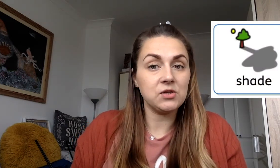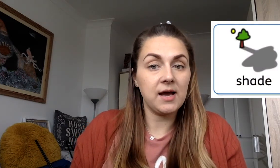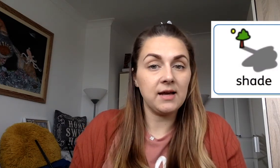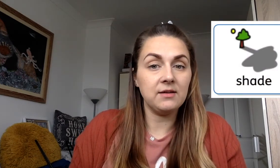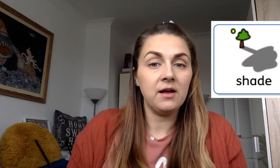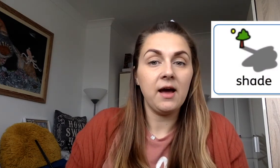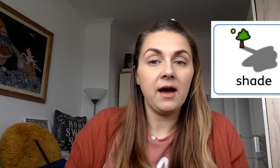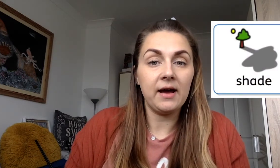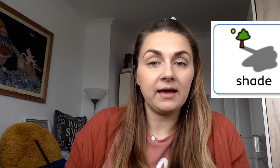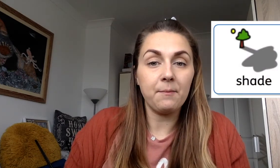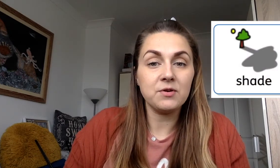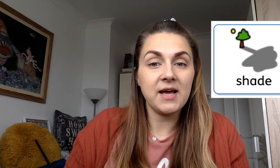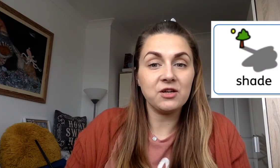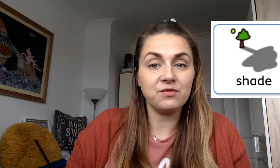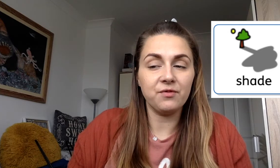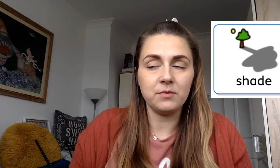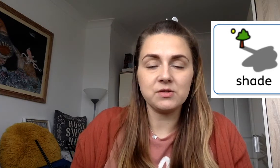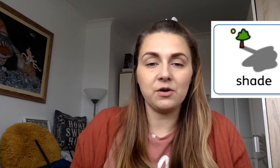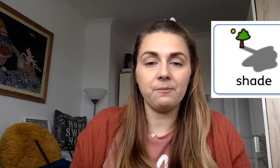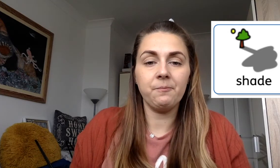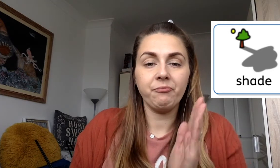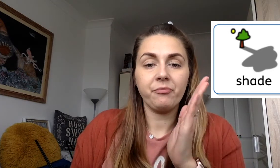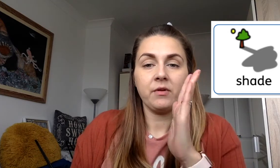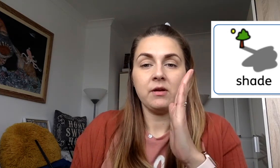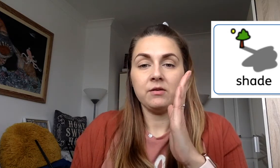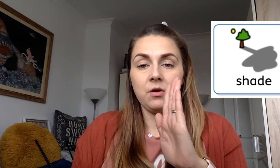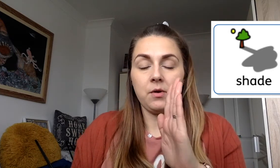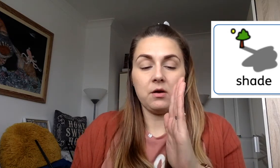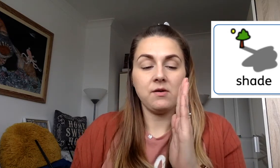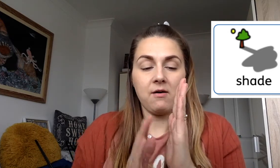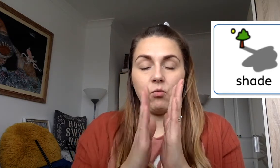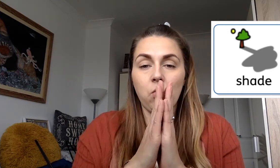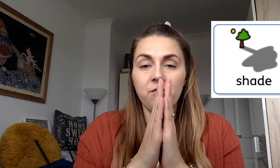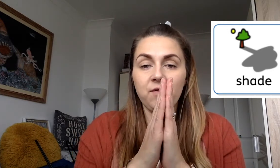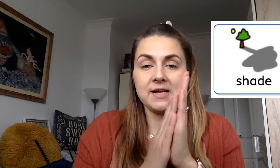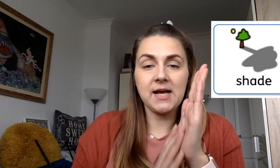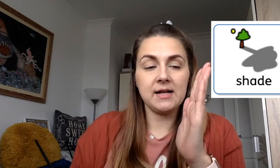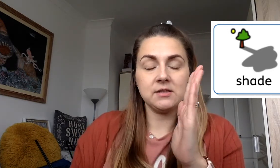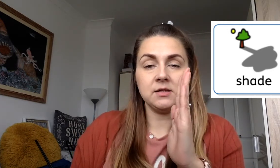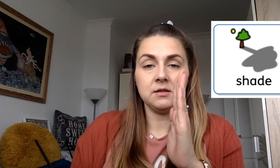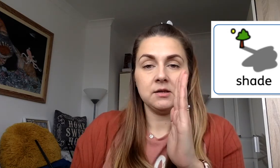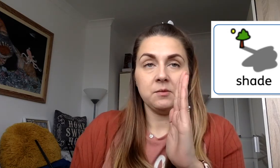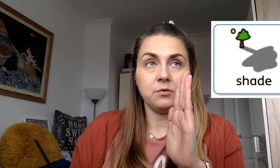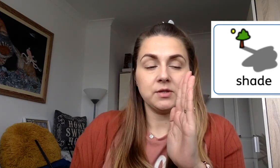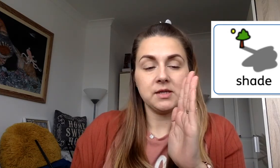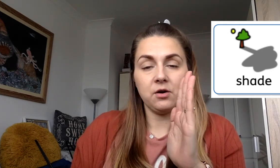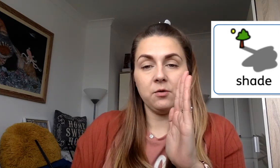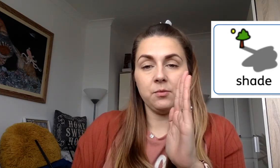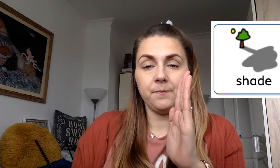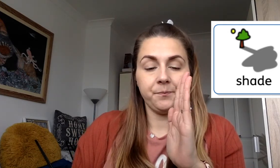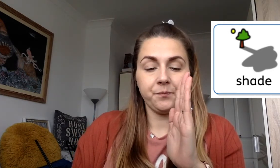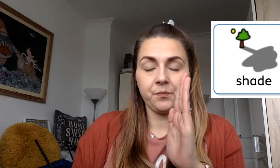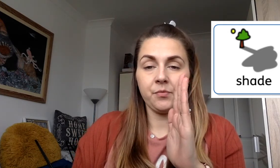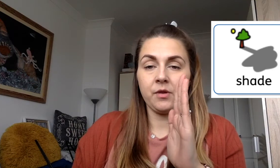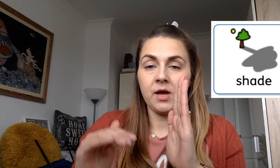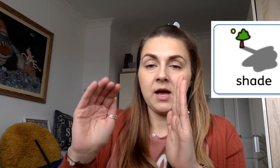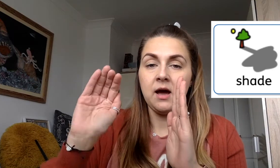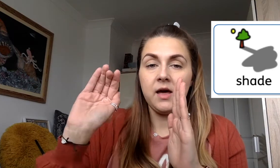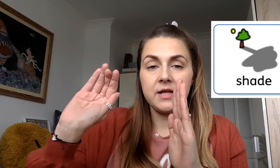shade and get protection from the sun. So we're going to have one flat hand pointing up and then